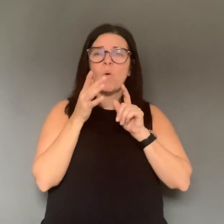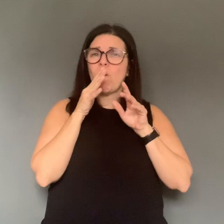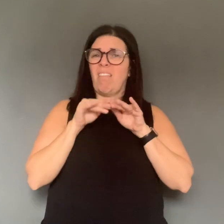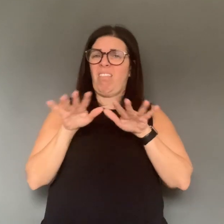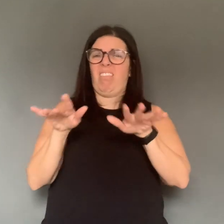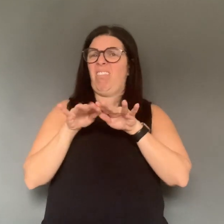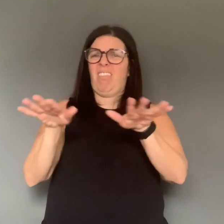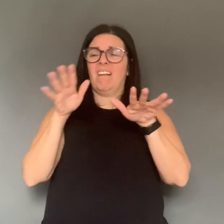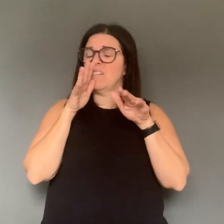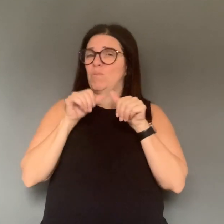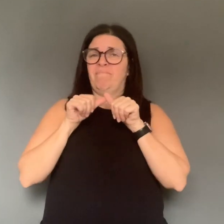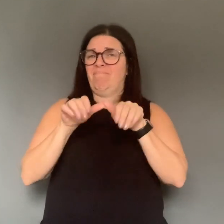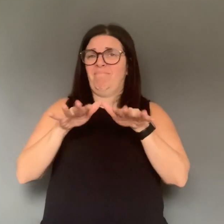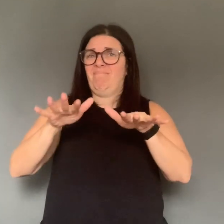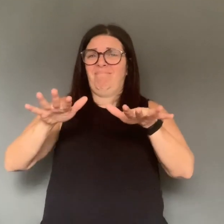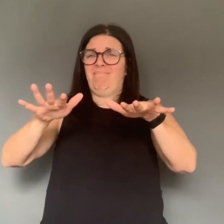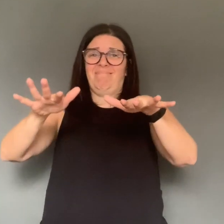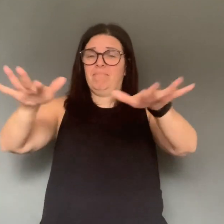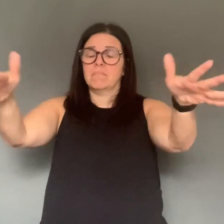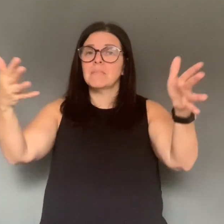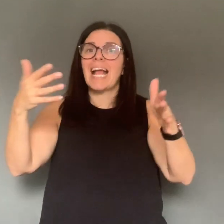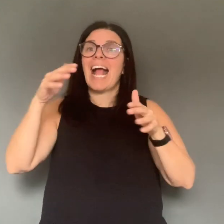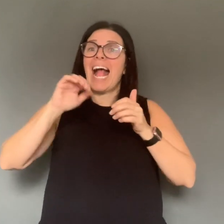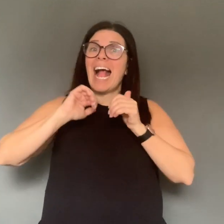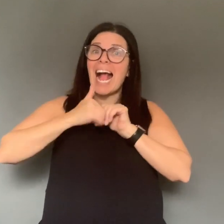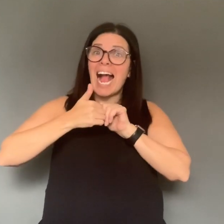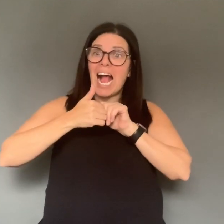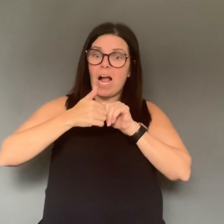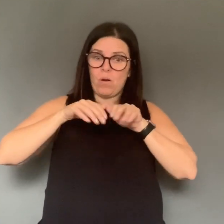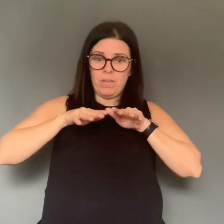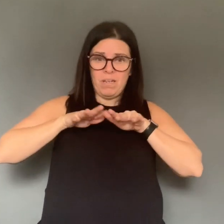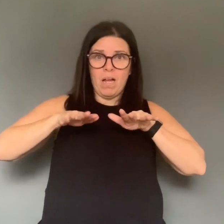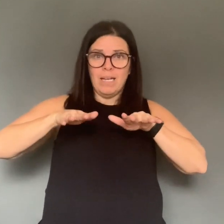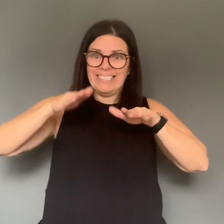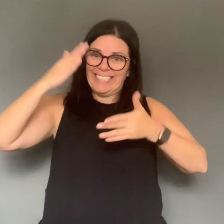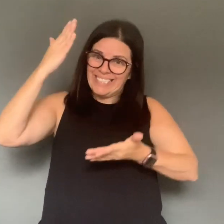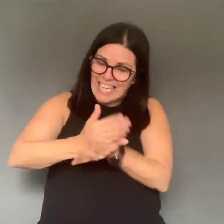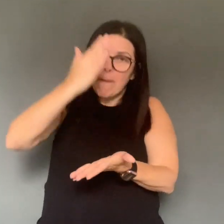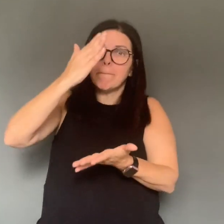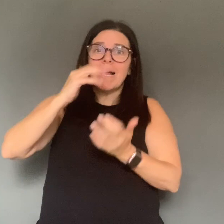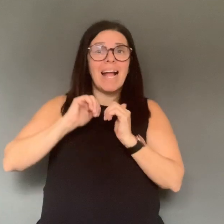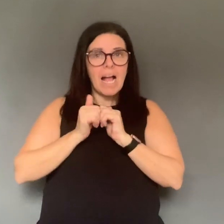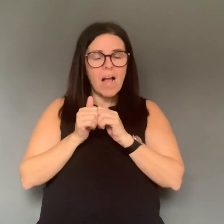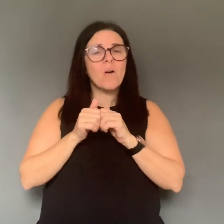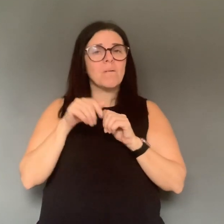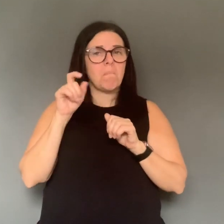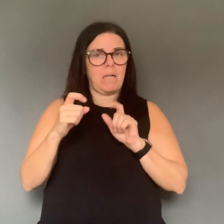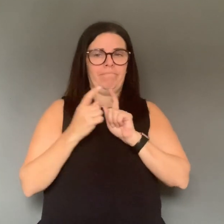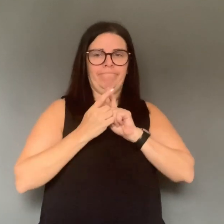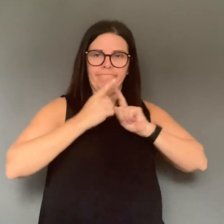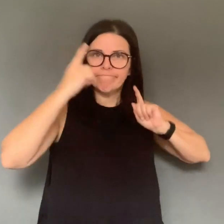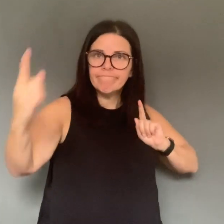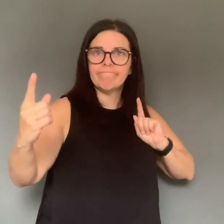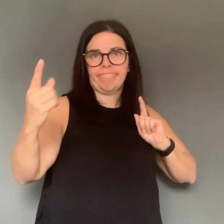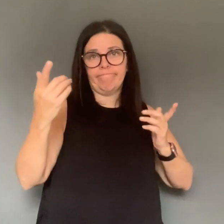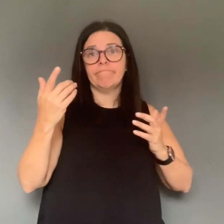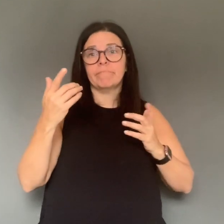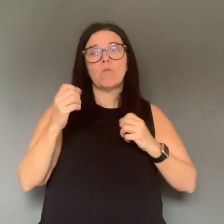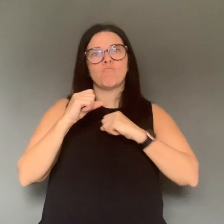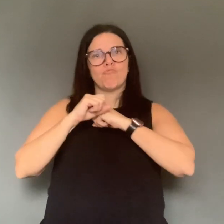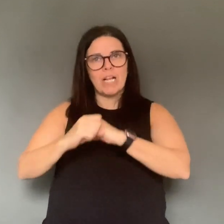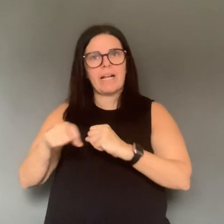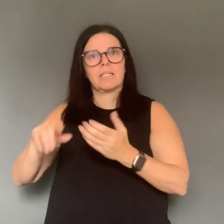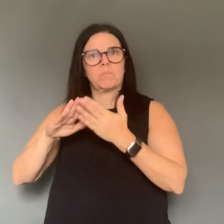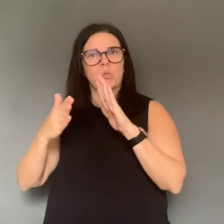unless we do it, we won't break the chain of transmission. And we have to break the chain of transmission to limit the number of cases and the